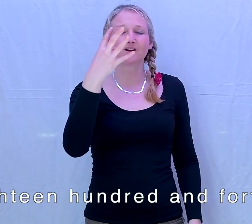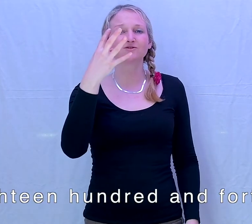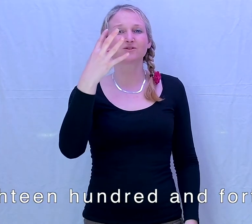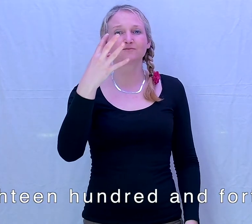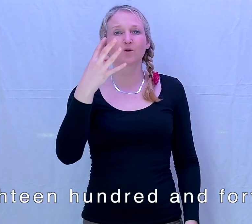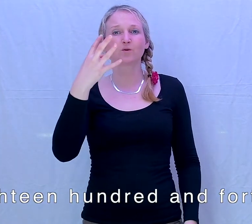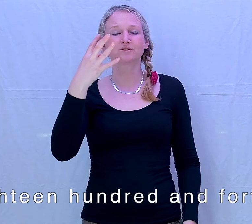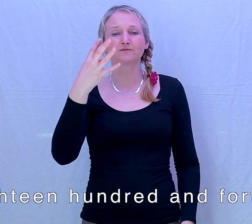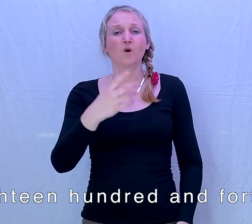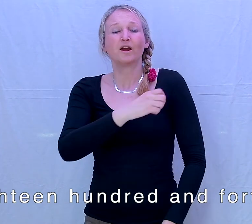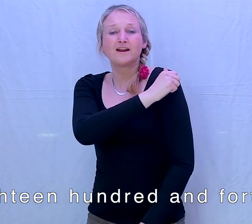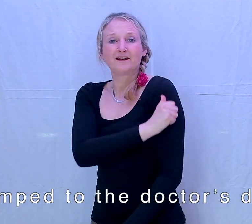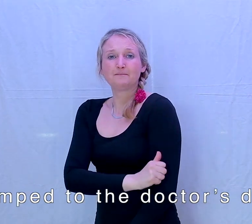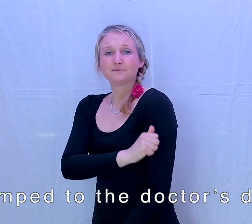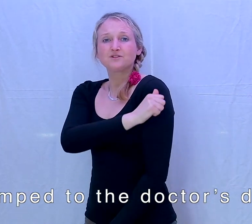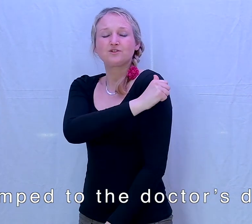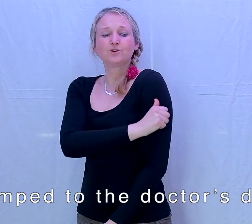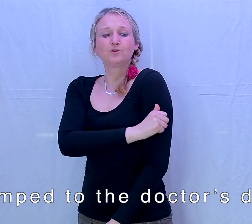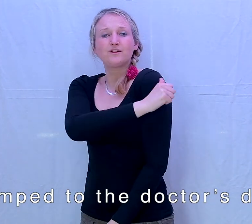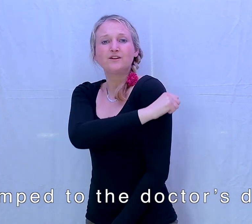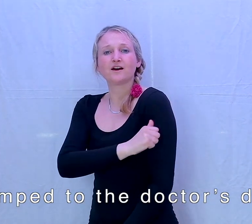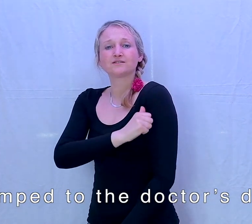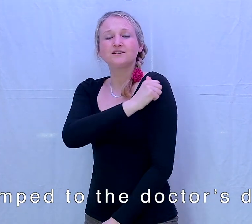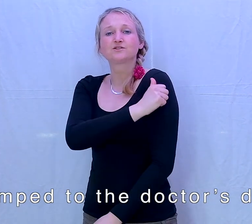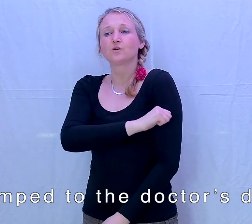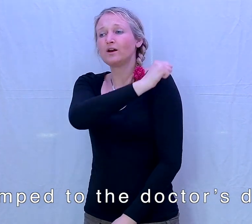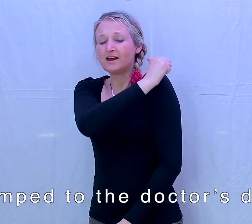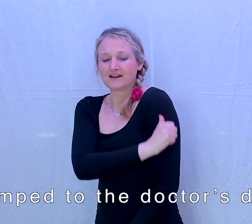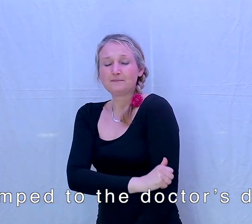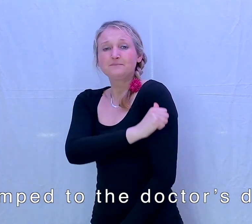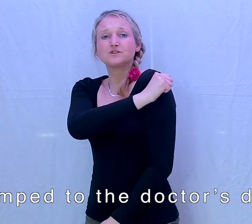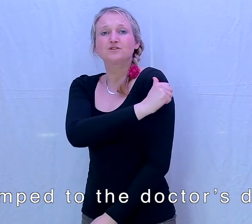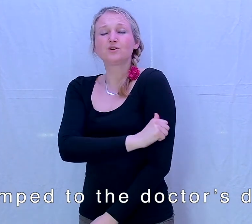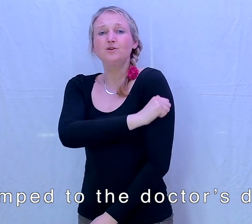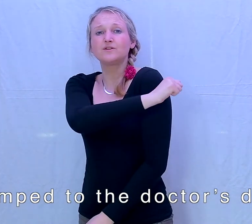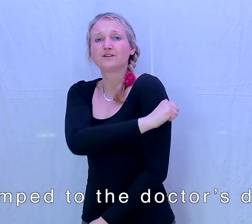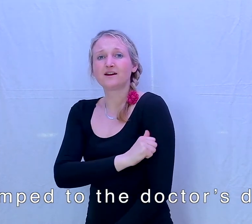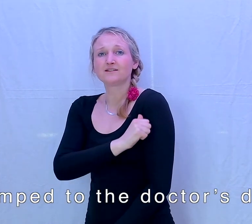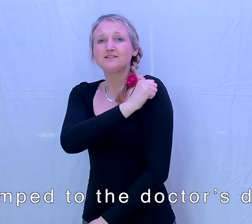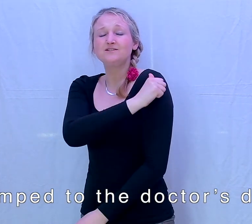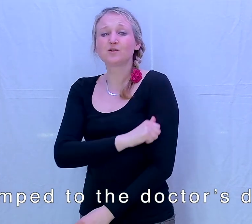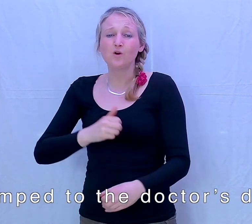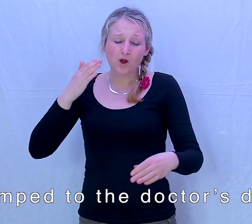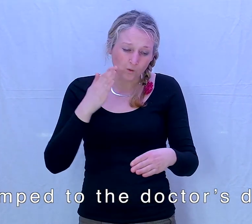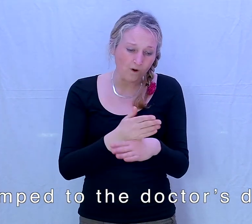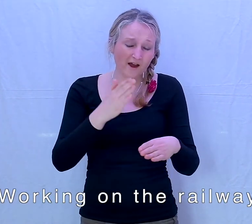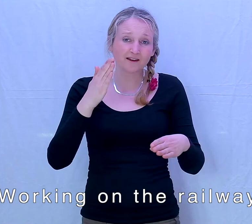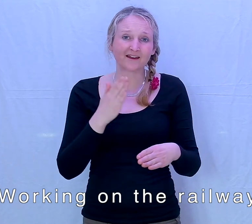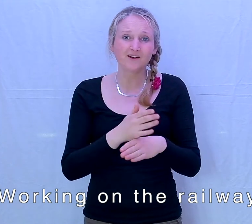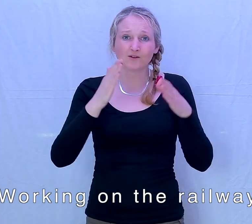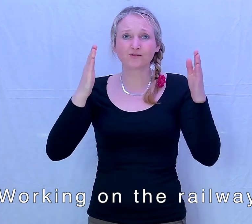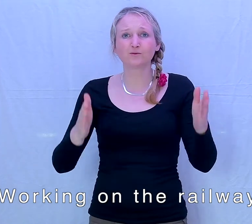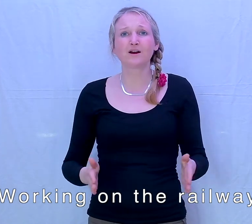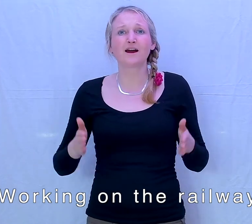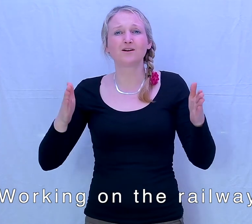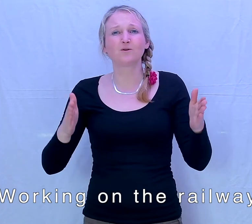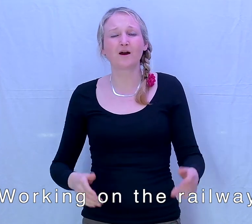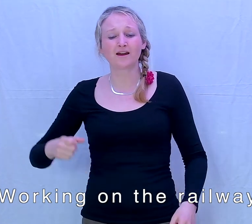In 1844, I limped to the doctor's door, I limped to the doctor's door, working on the railway.